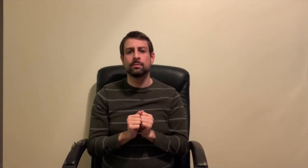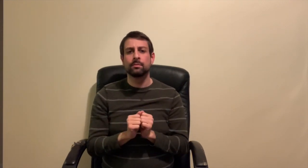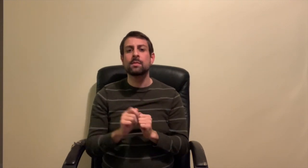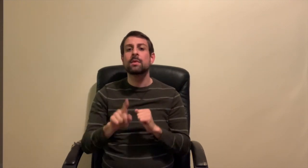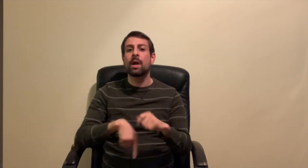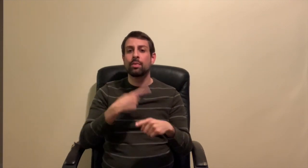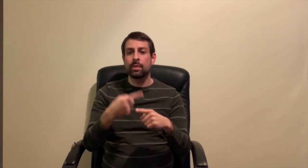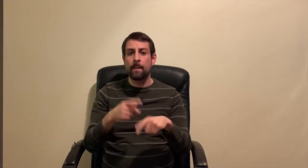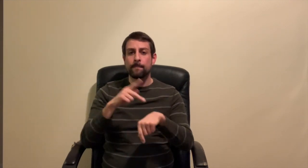human being.